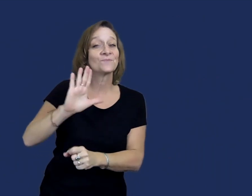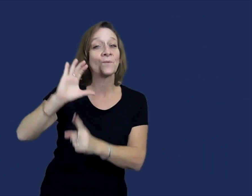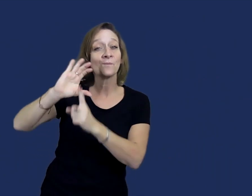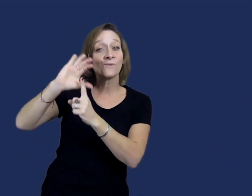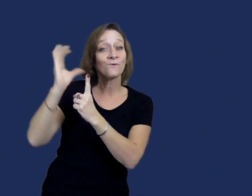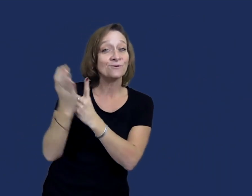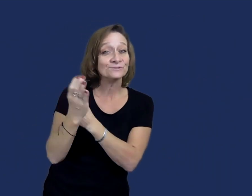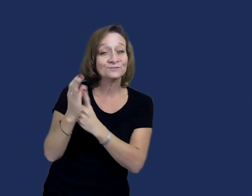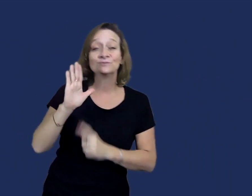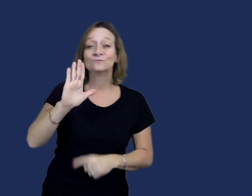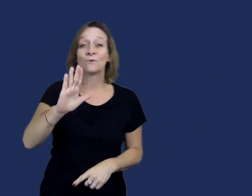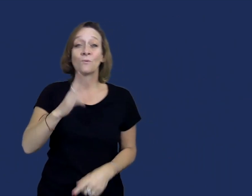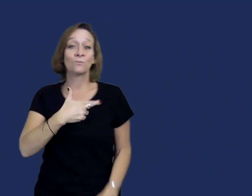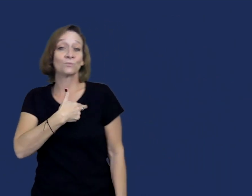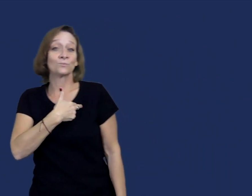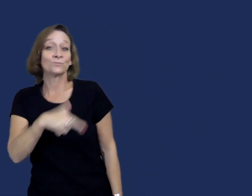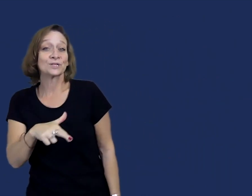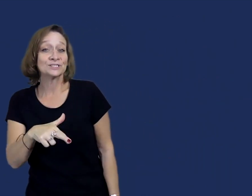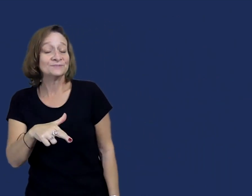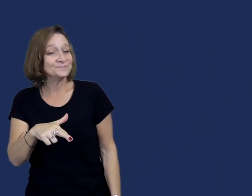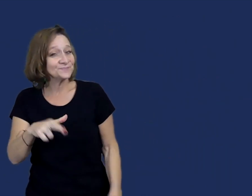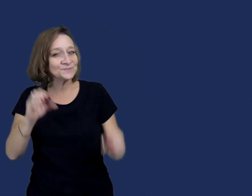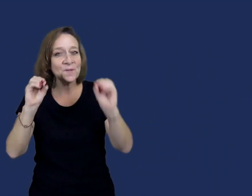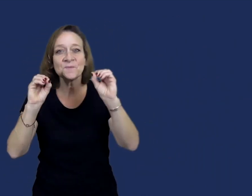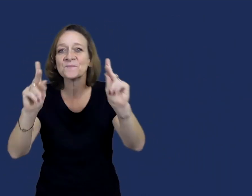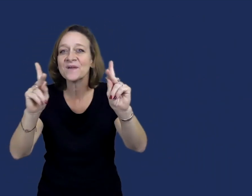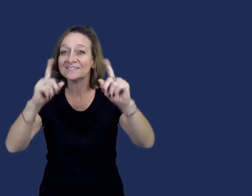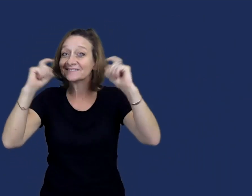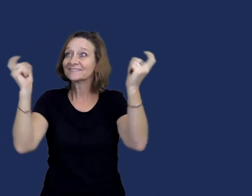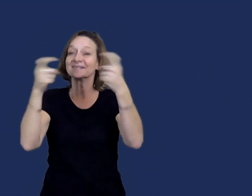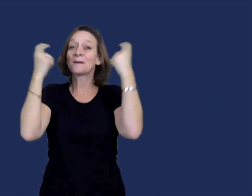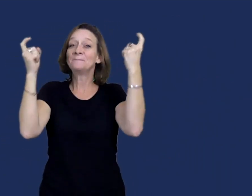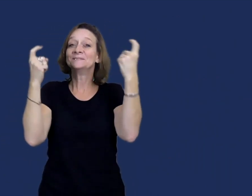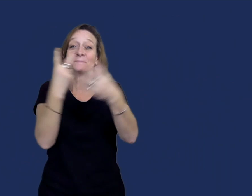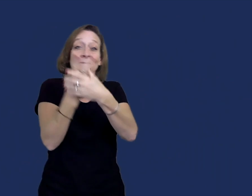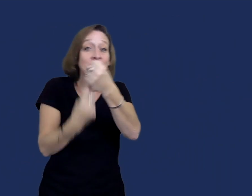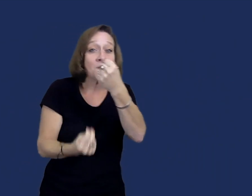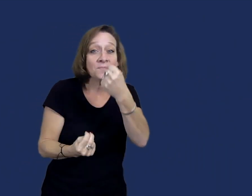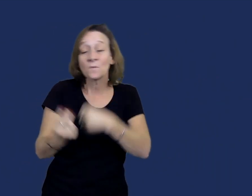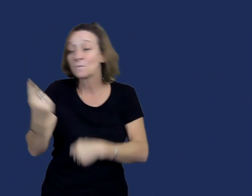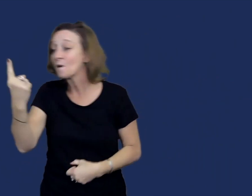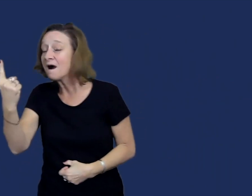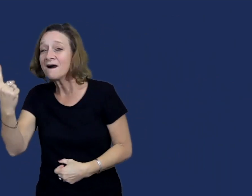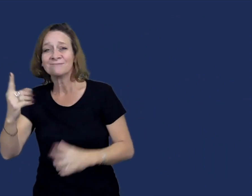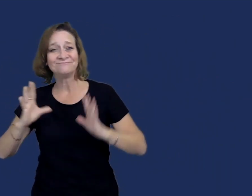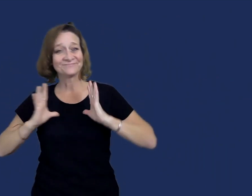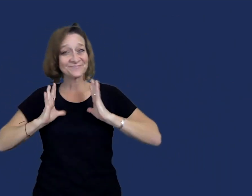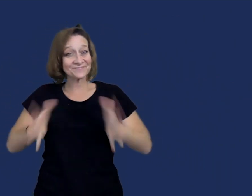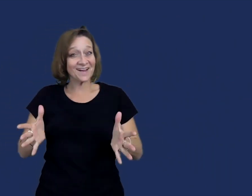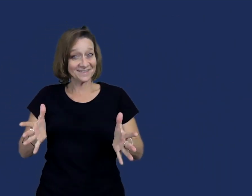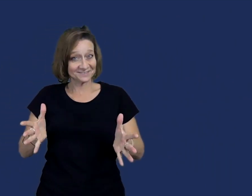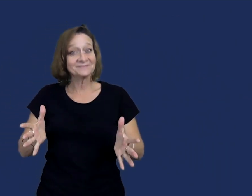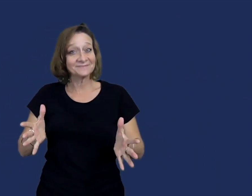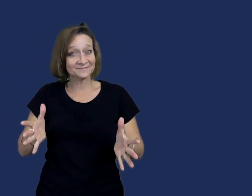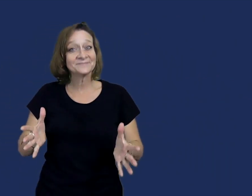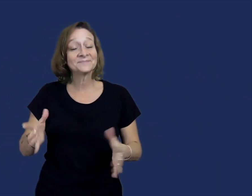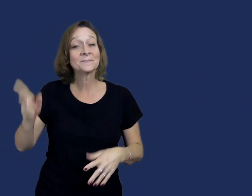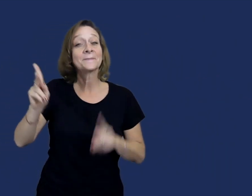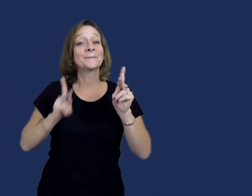Whatever your customs, your culture, or your religion is, you can celebrate two holidays or one holiday. Either